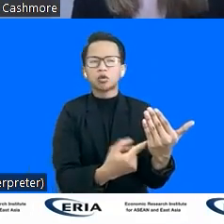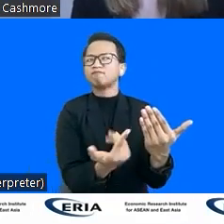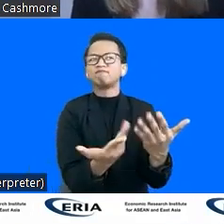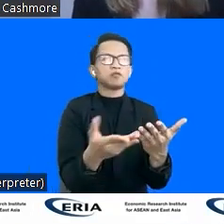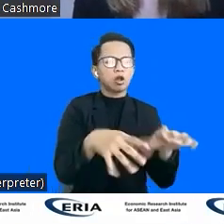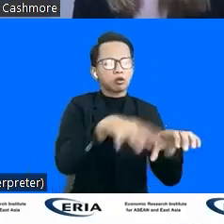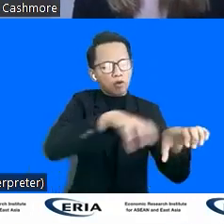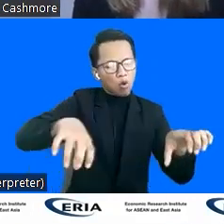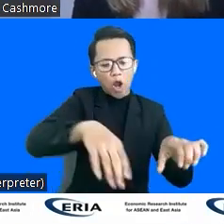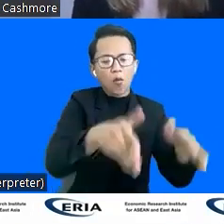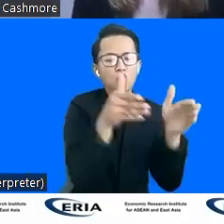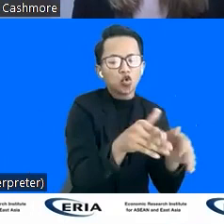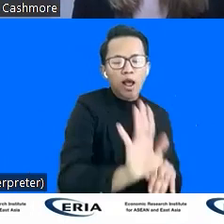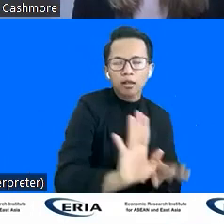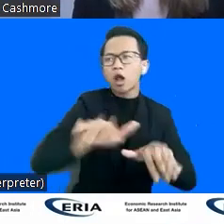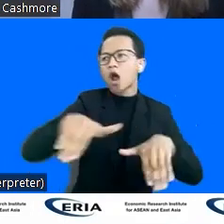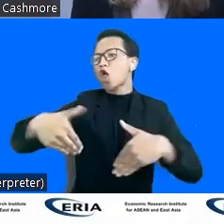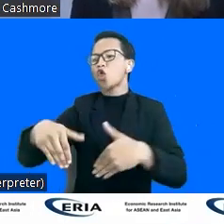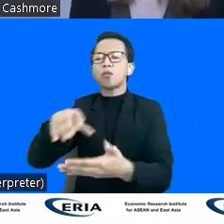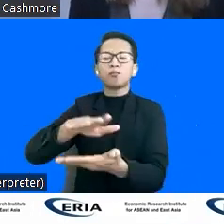private schools or wealthier families.